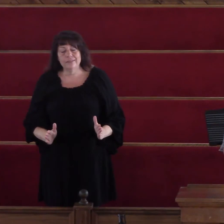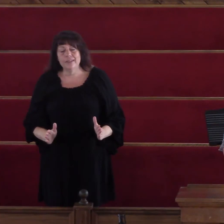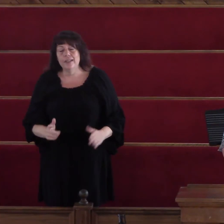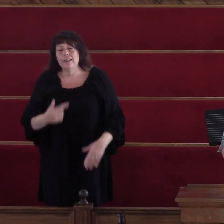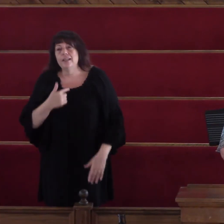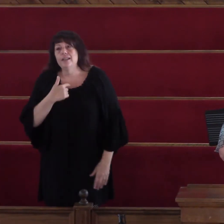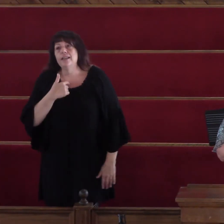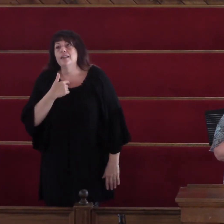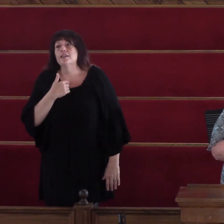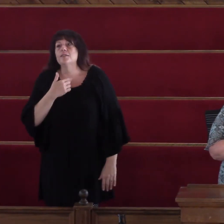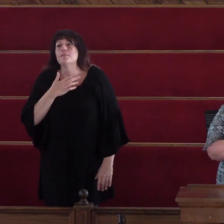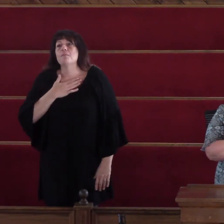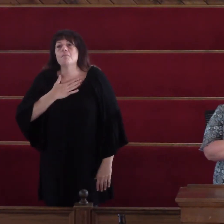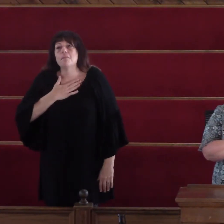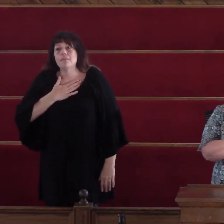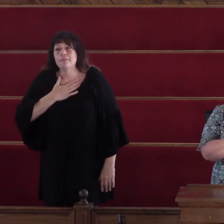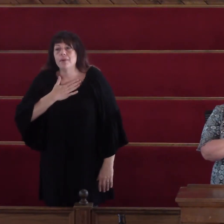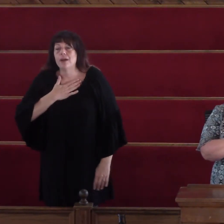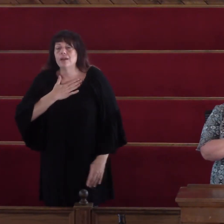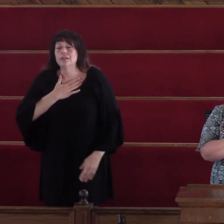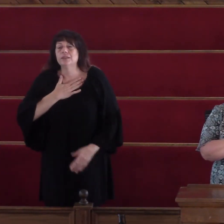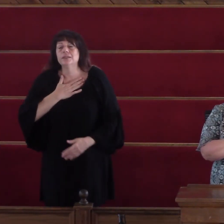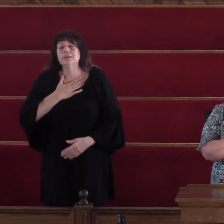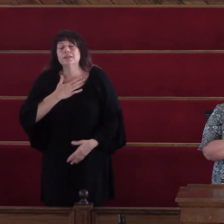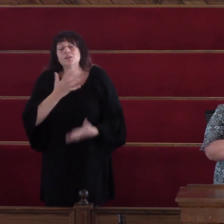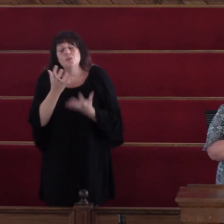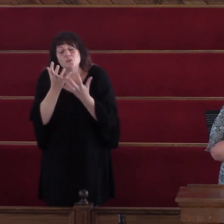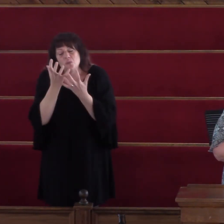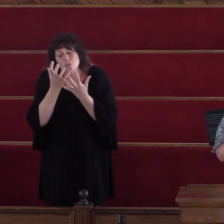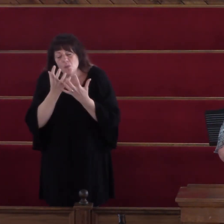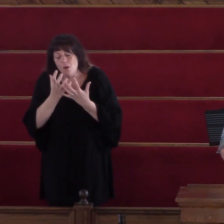It's my desire